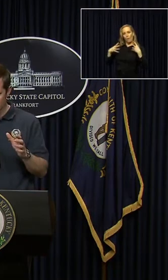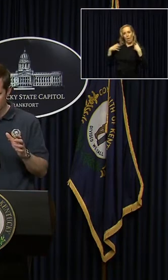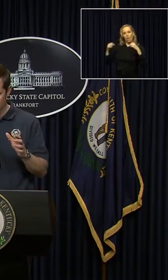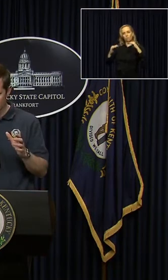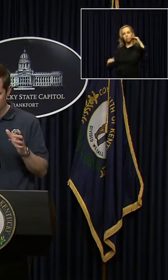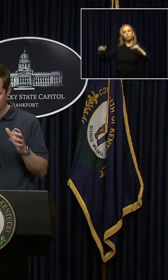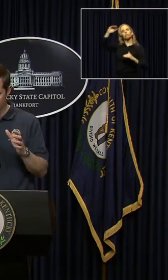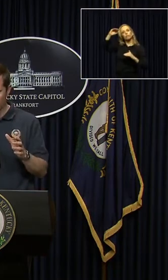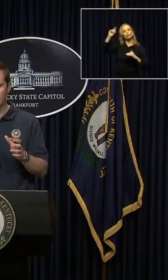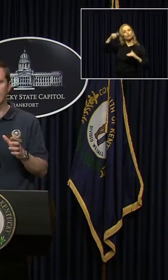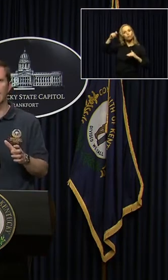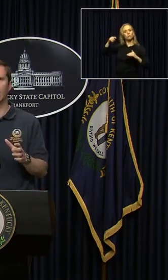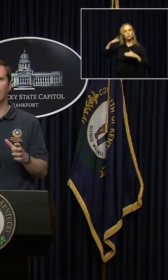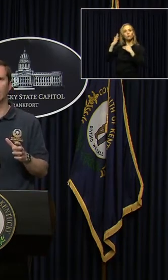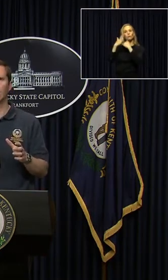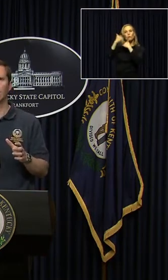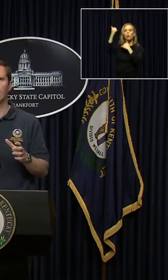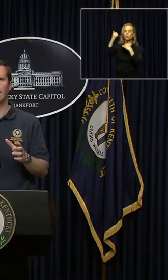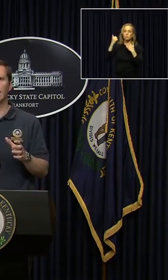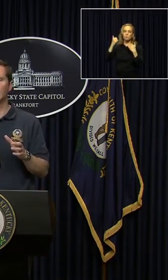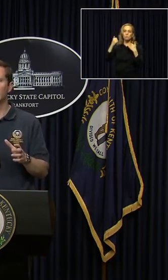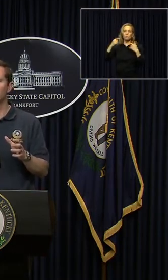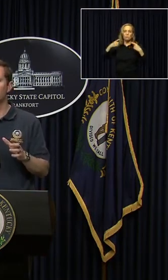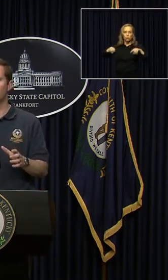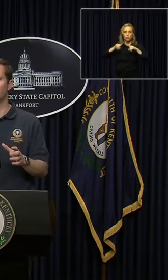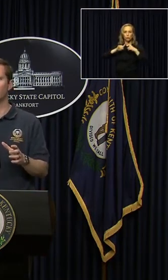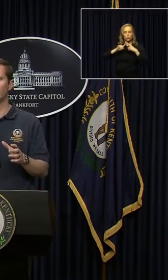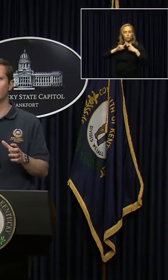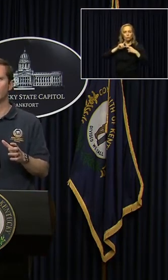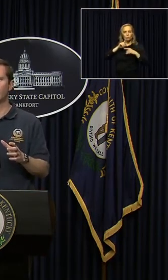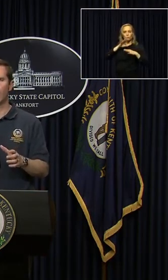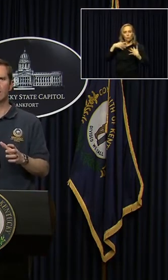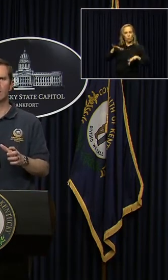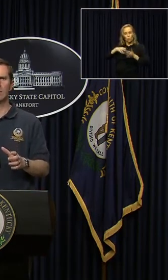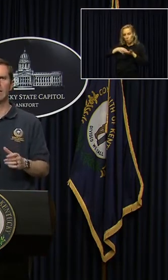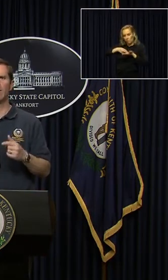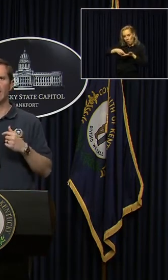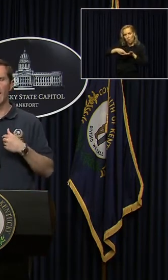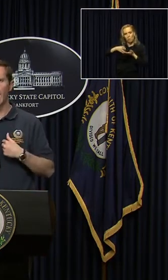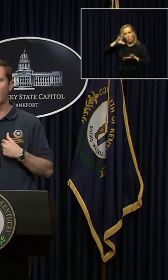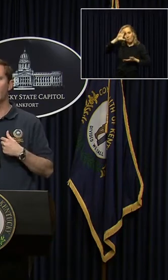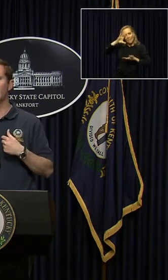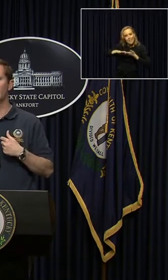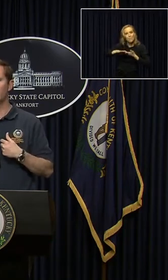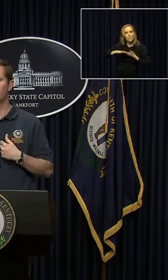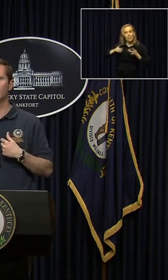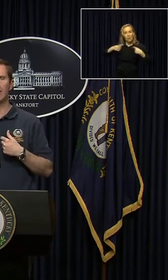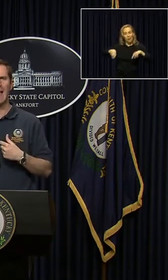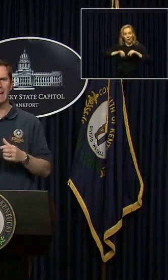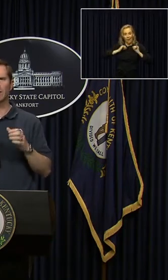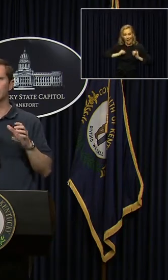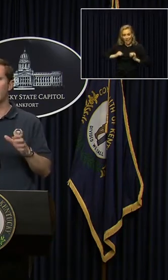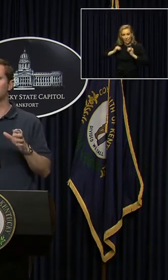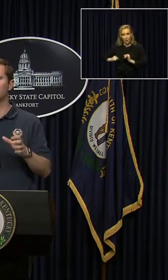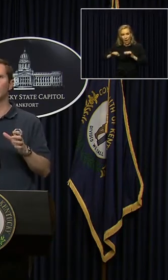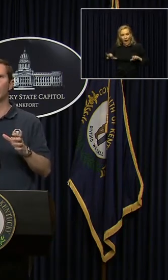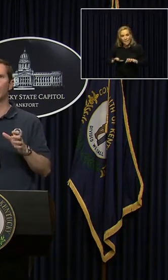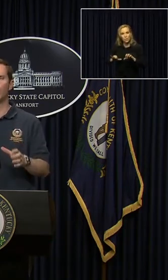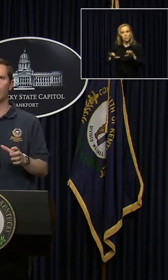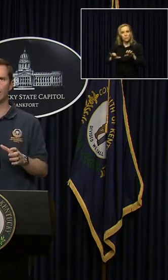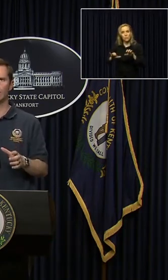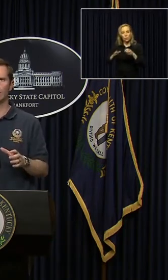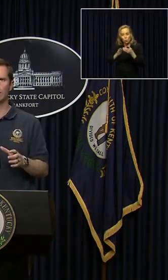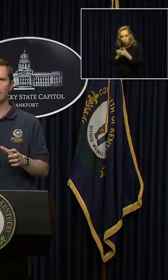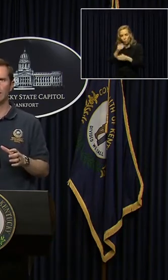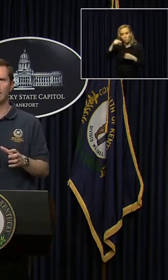for us to hear and a clear truth for us to believe that our individual actions as we